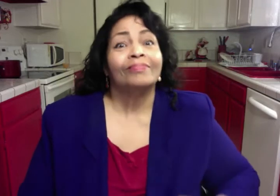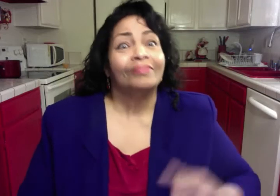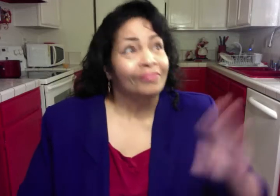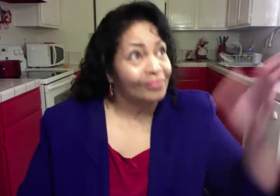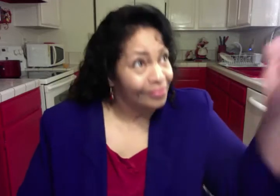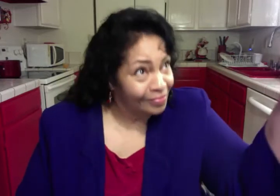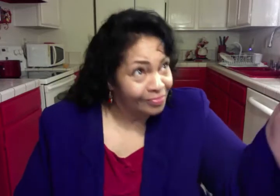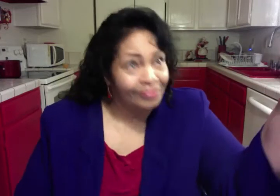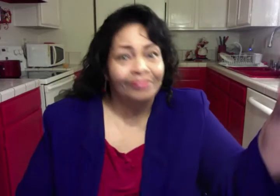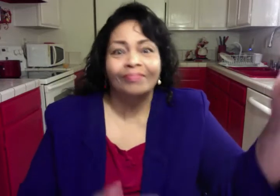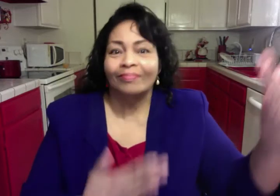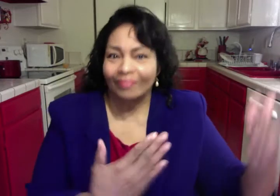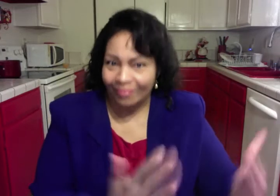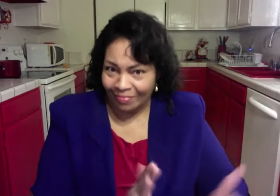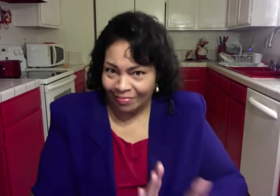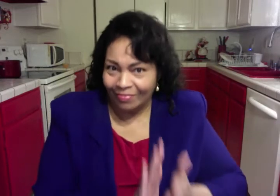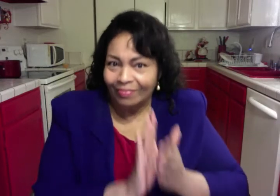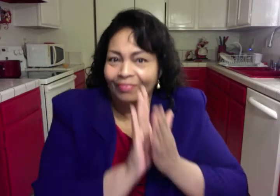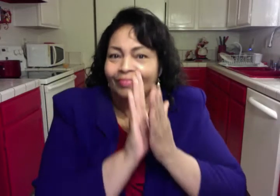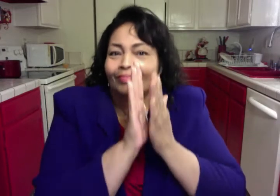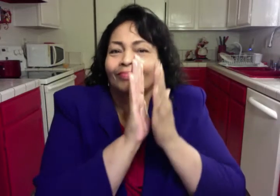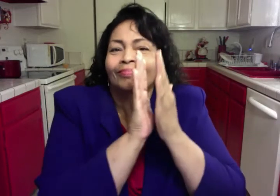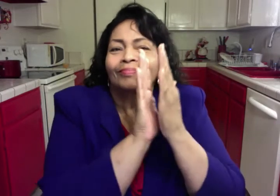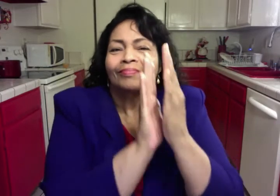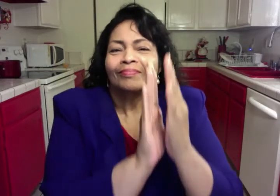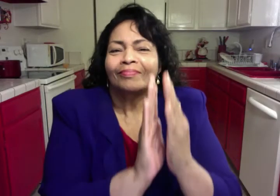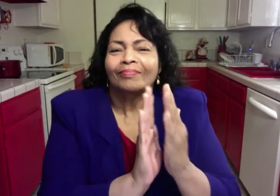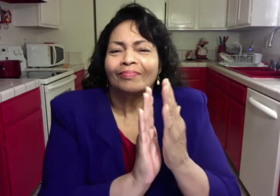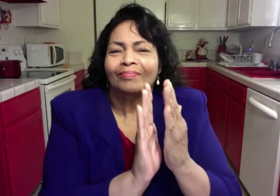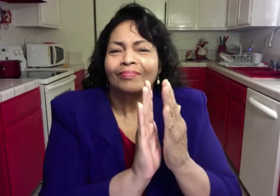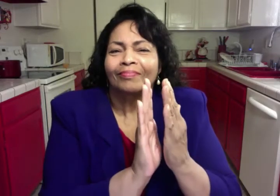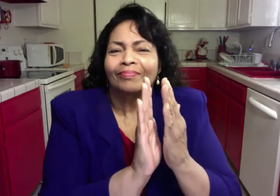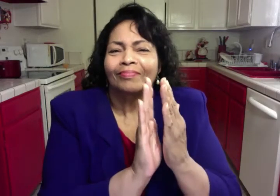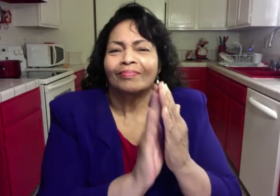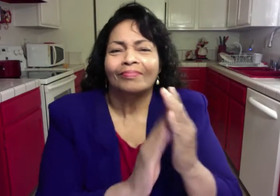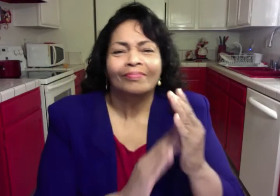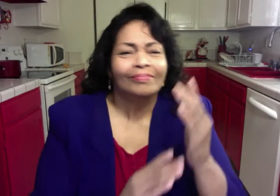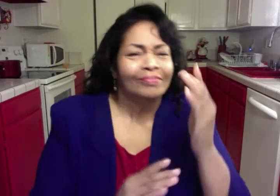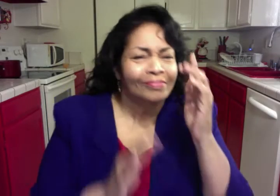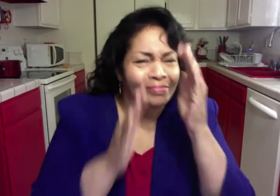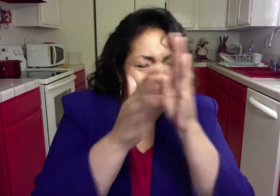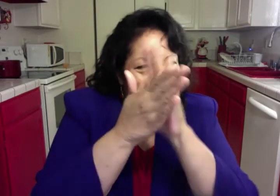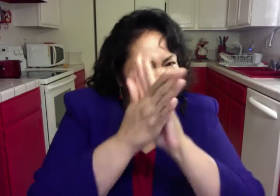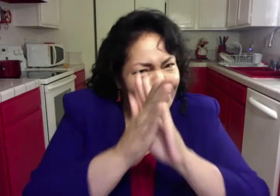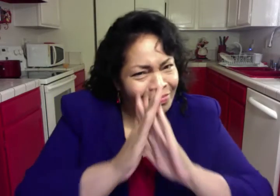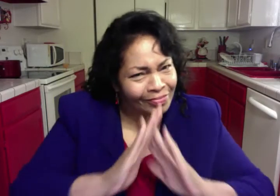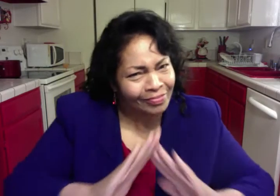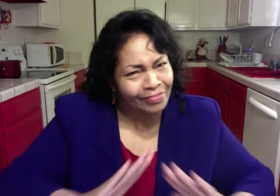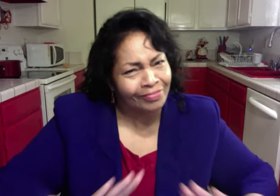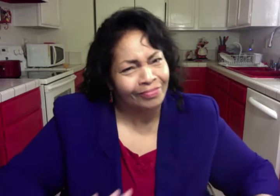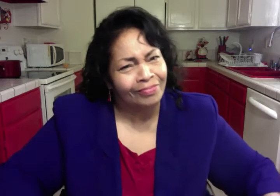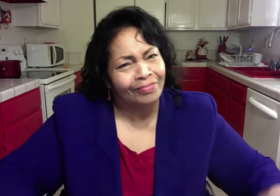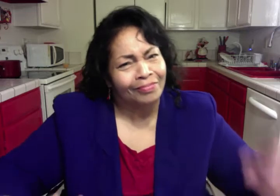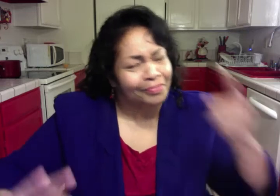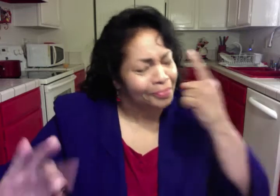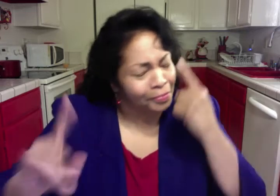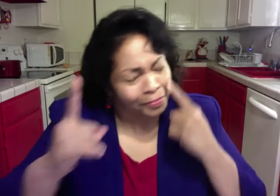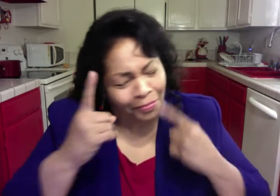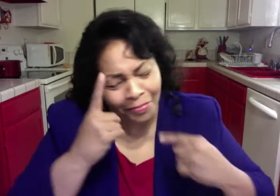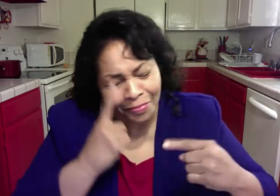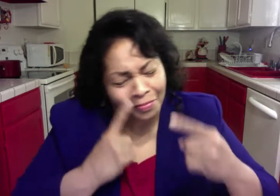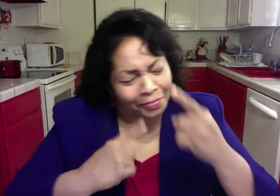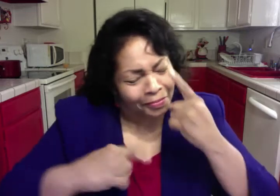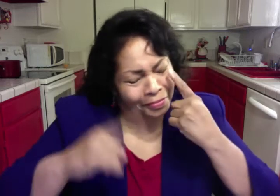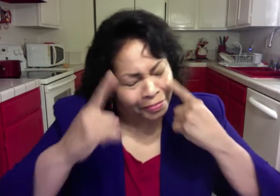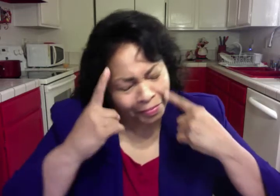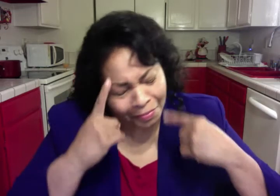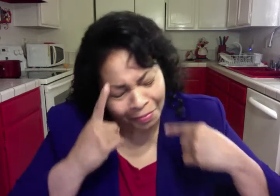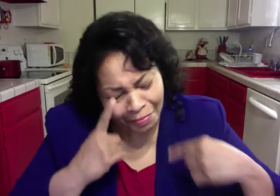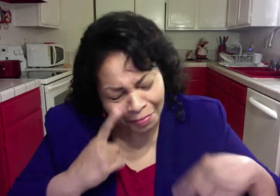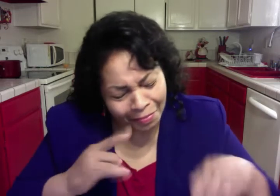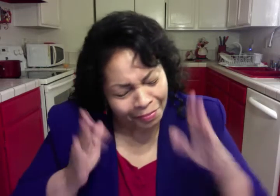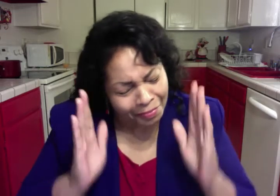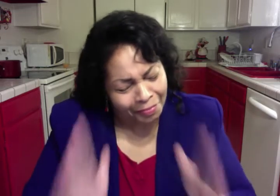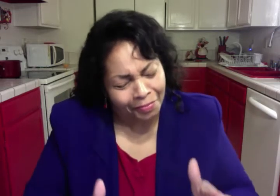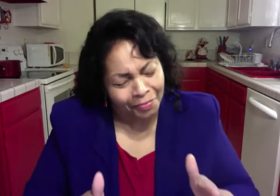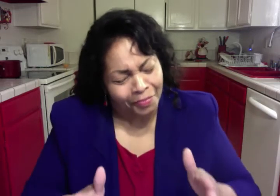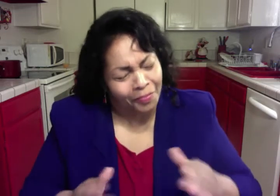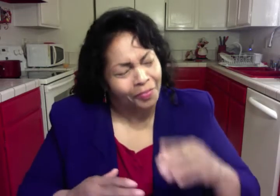is near Silent we put on him